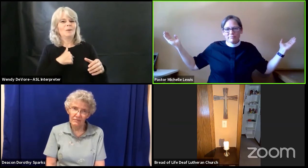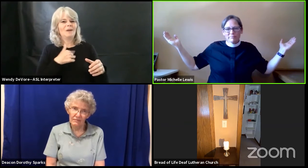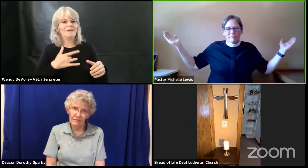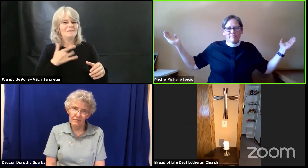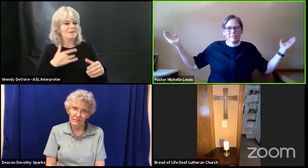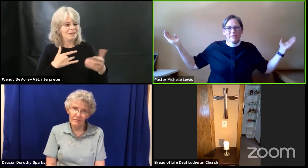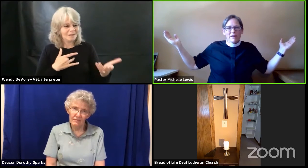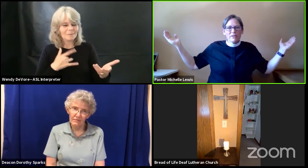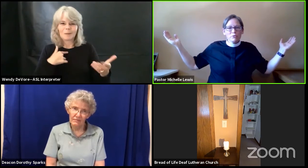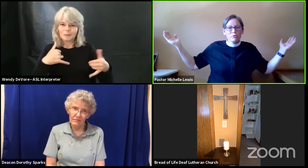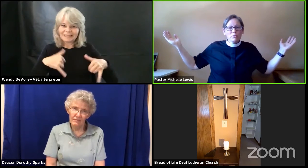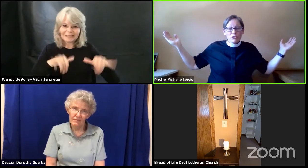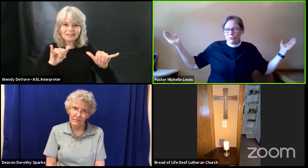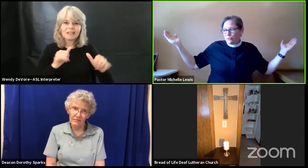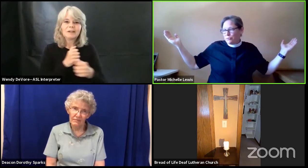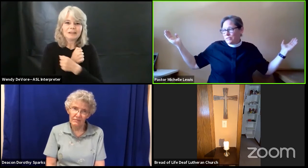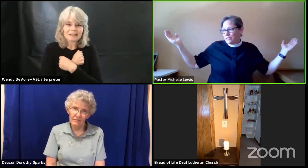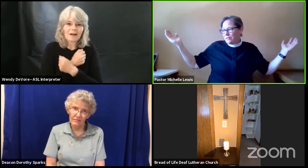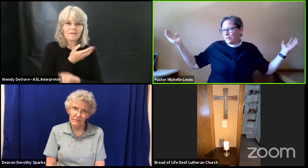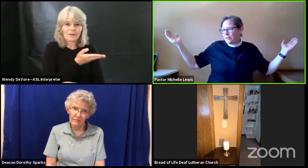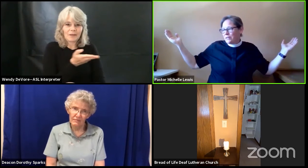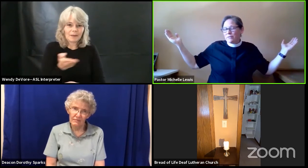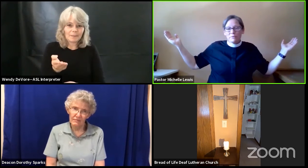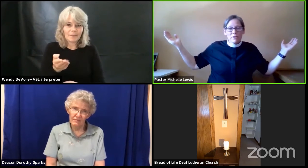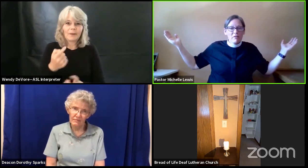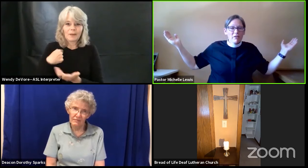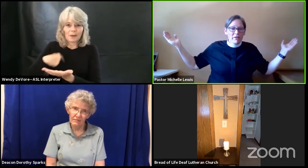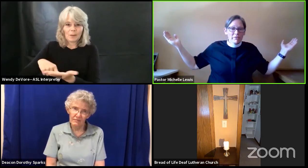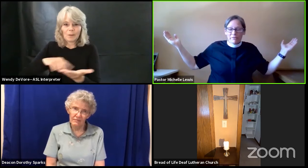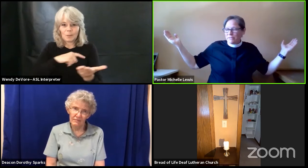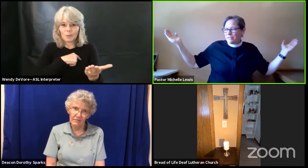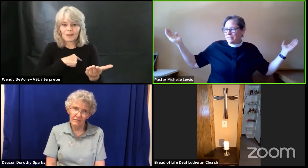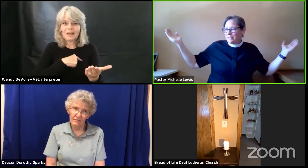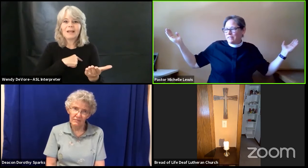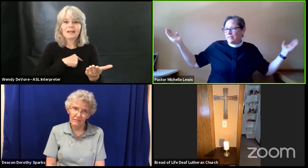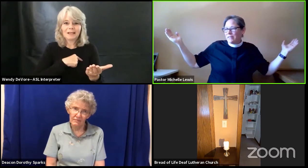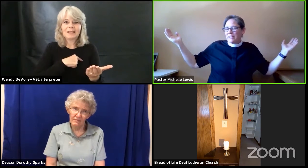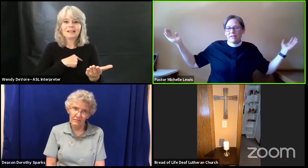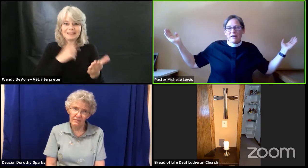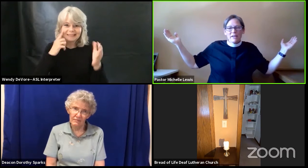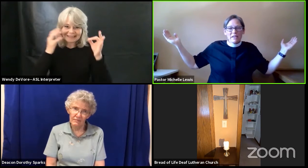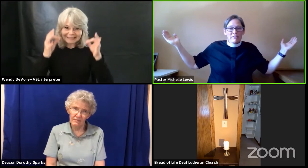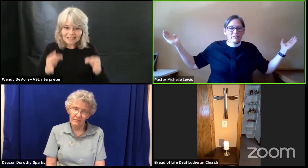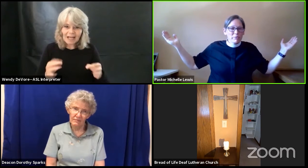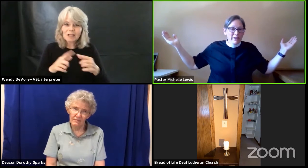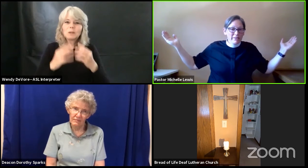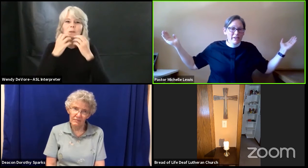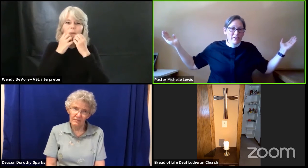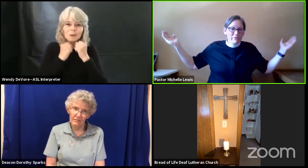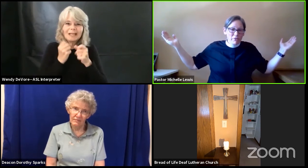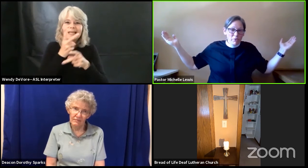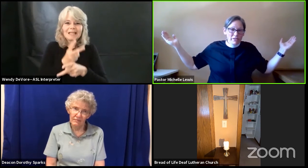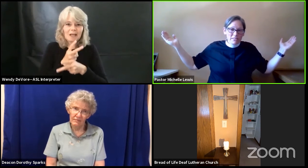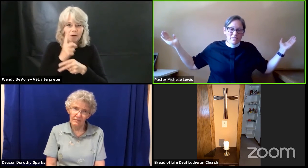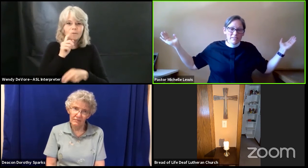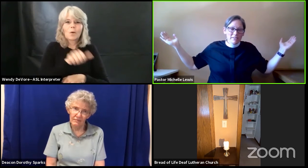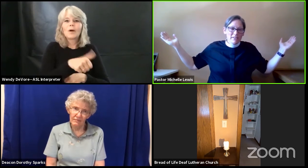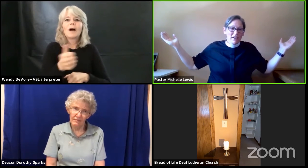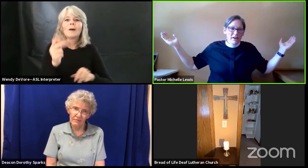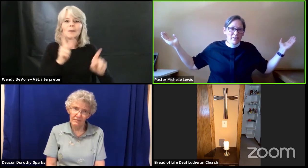that you choose to love others even when they are focused on